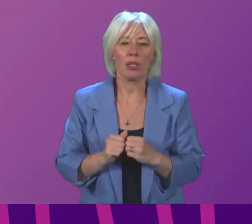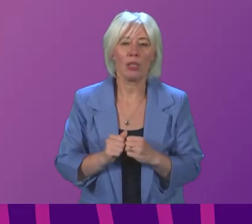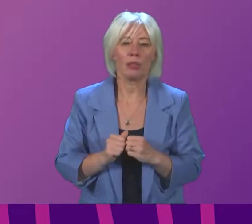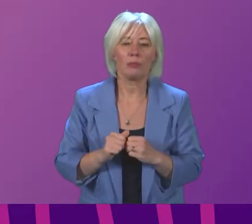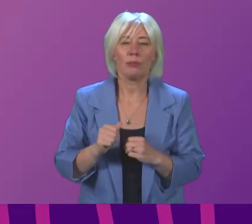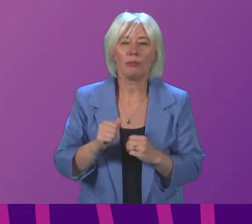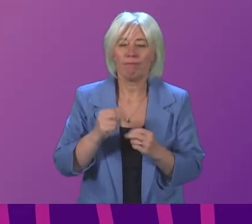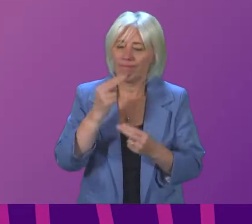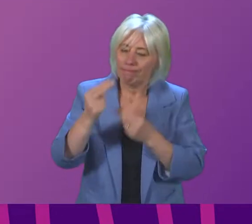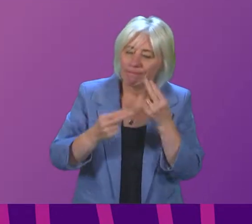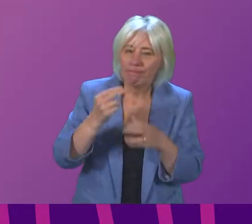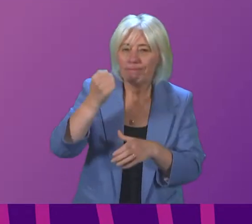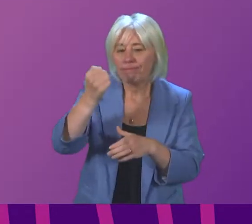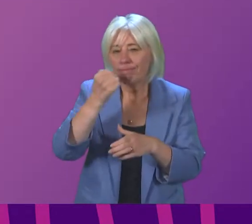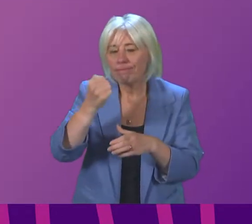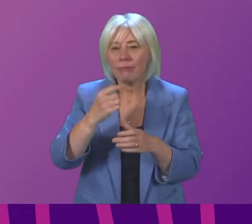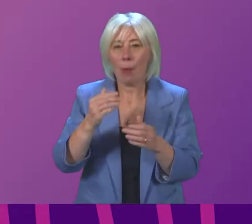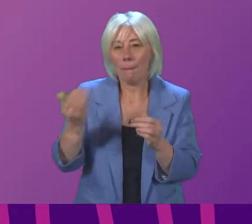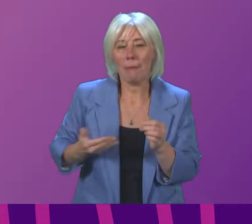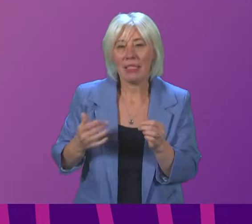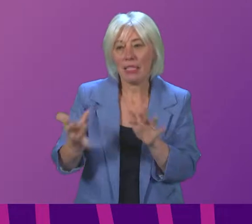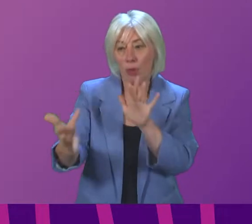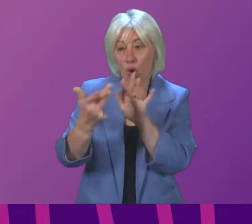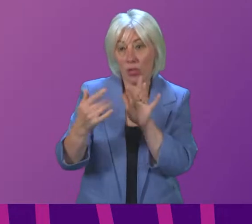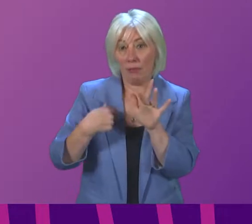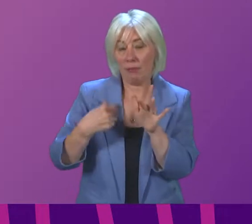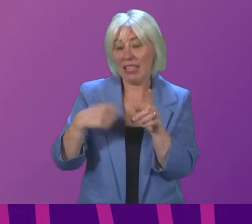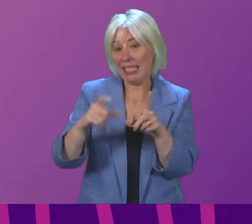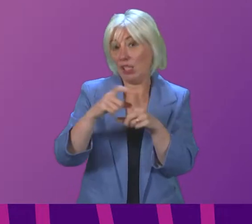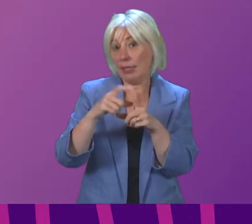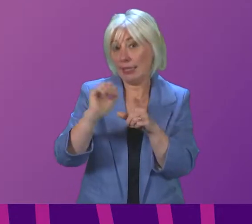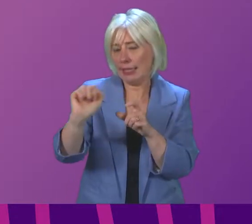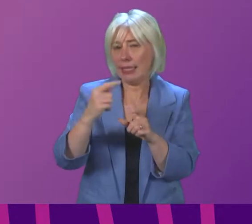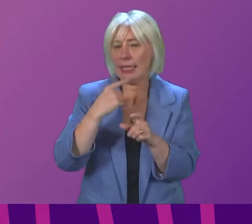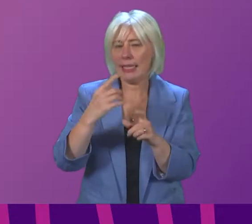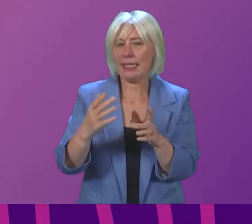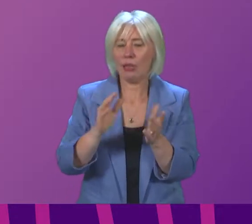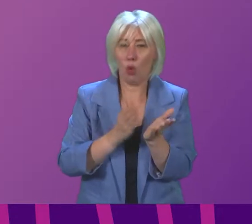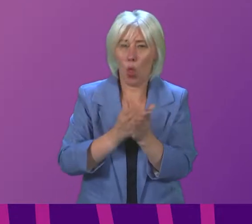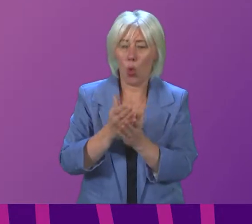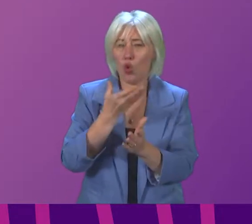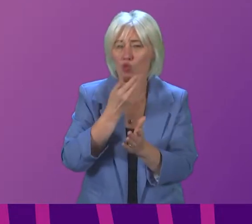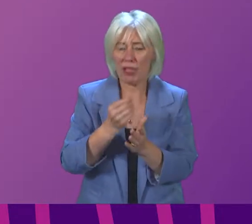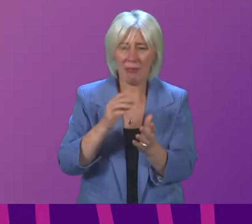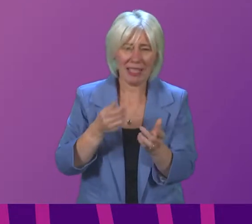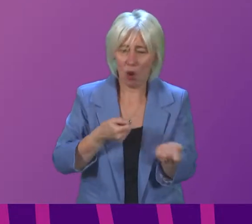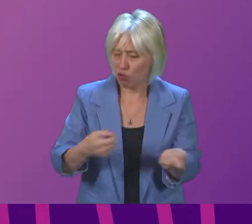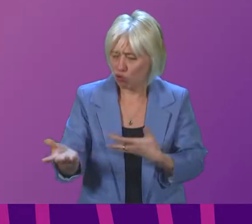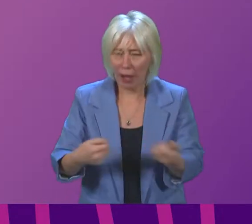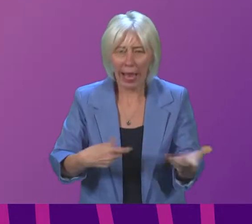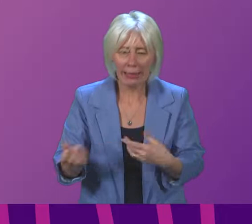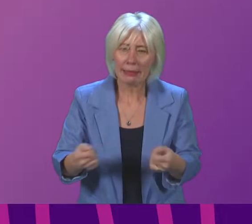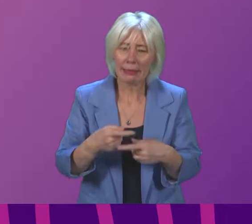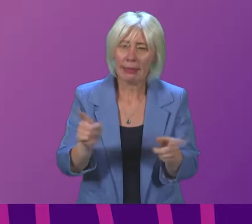Hospitality businesses in Dundee have contacted me to express their concern about the impact of the new variant on trading over the festive period those businesses